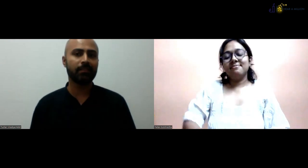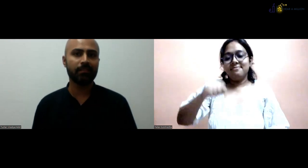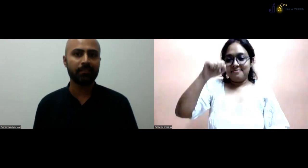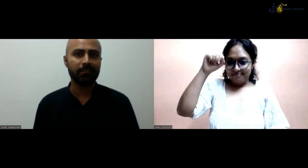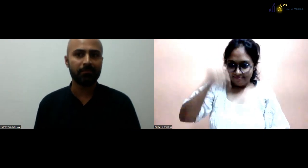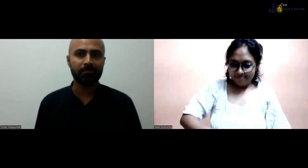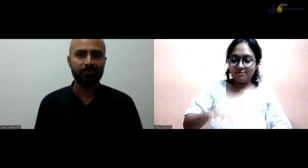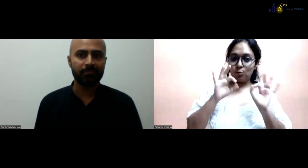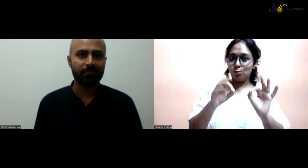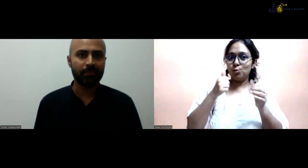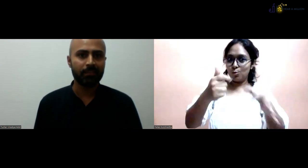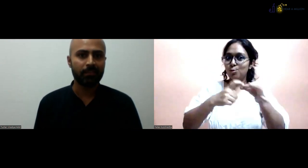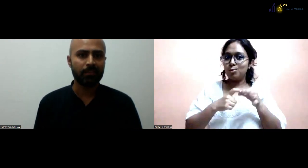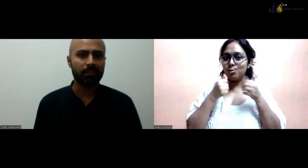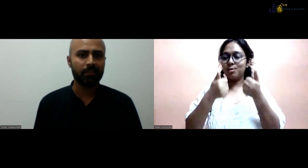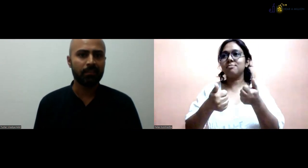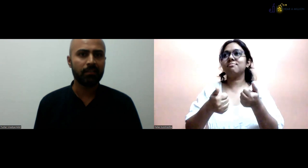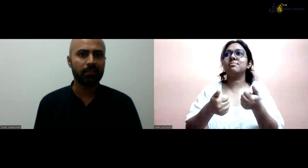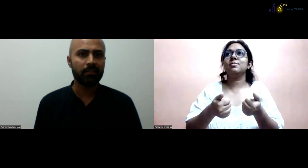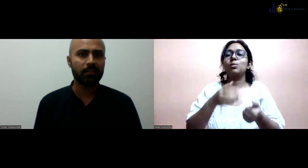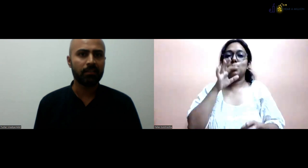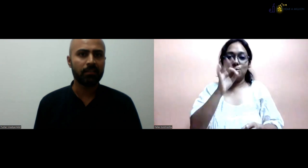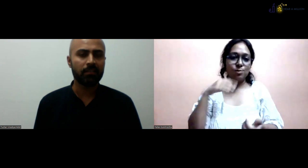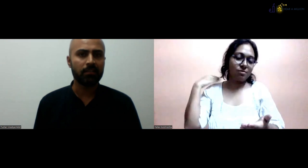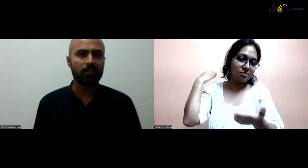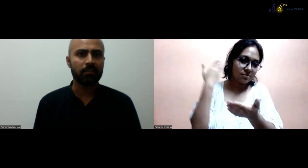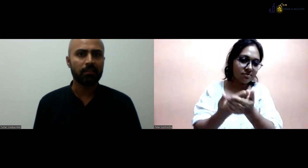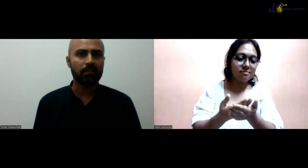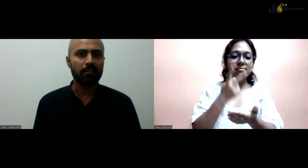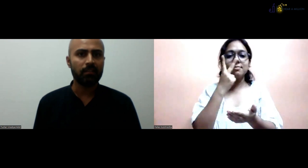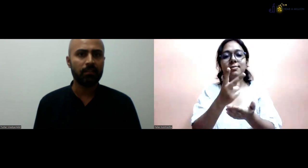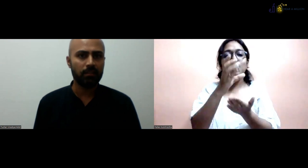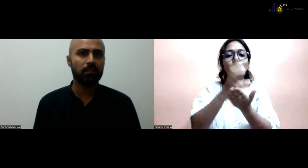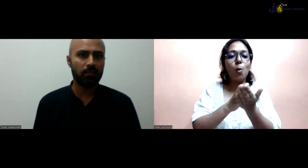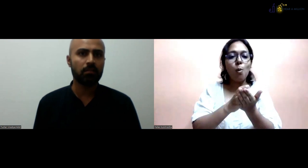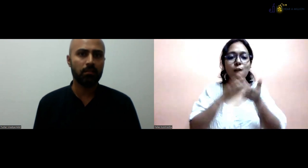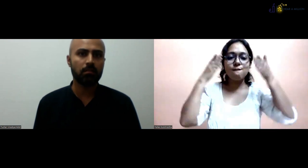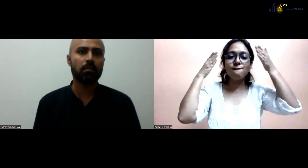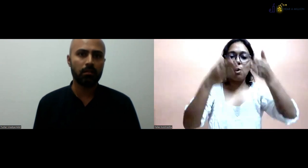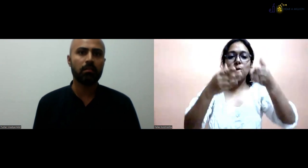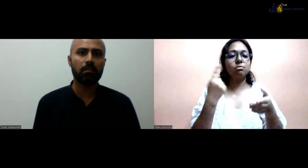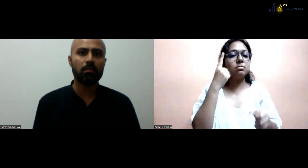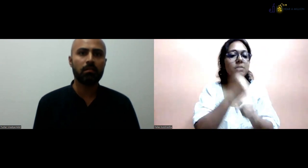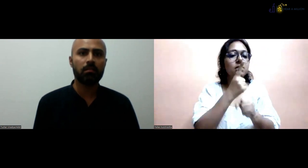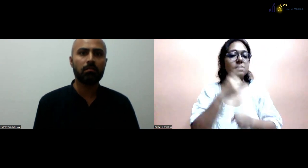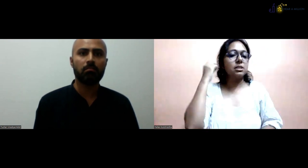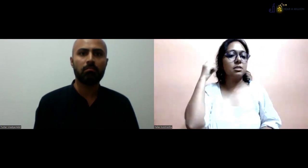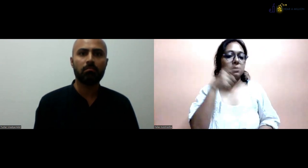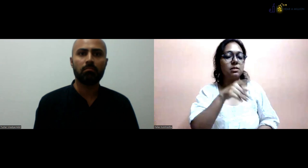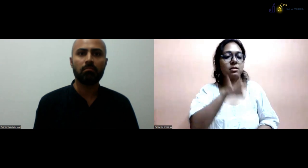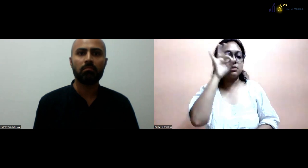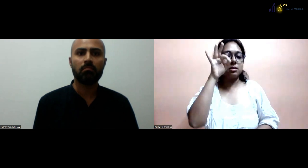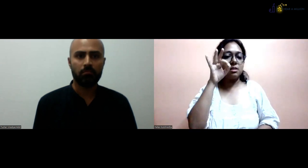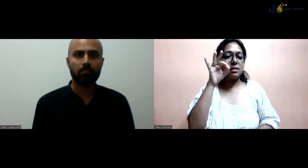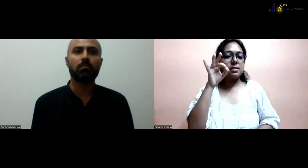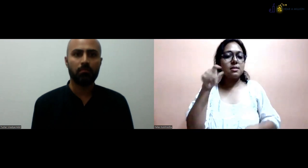about that, what actually being happened? Yes, good question you have asked. So, right now, you know, the